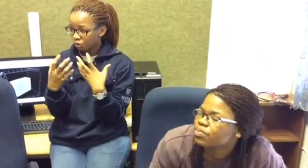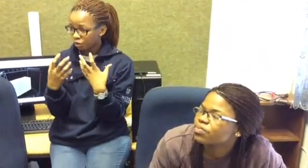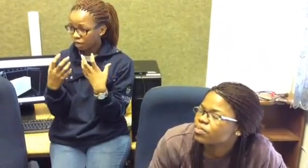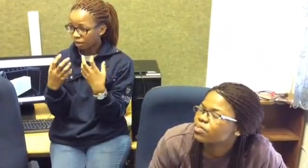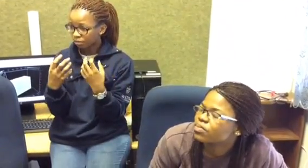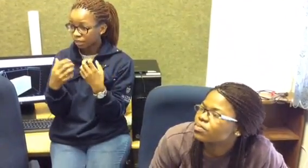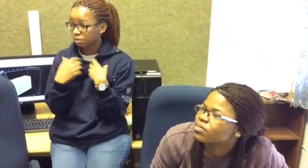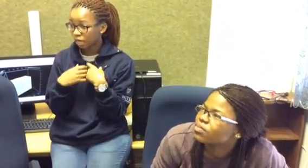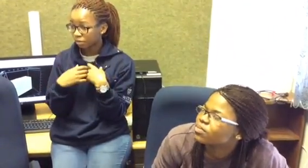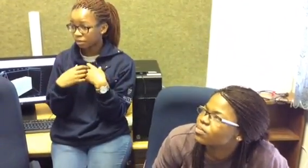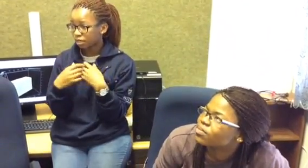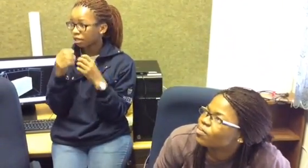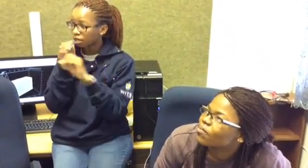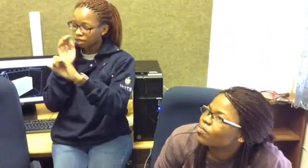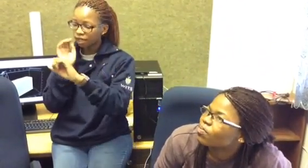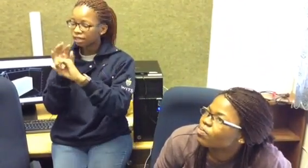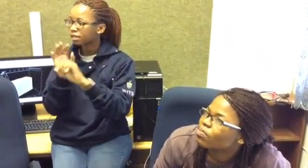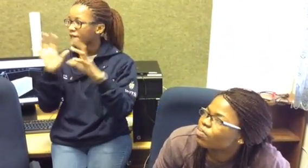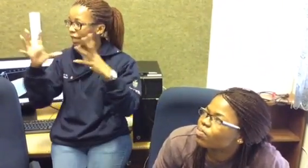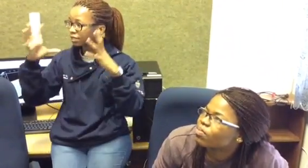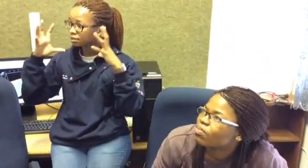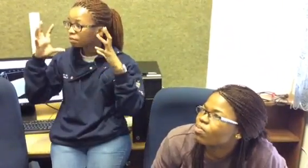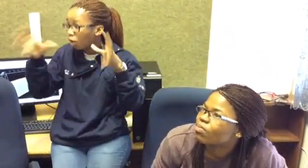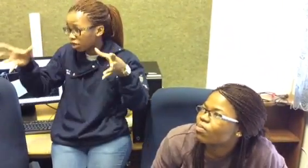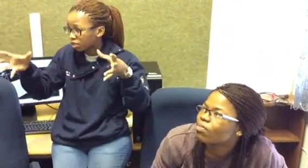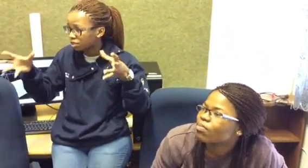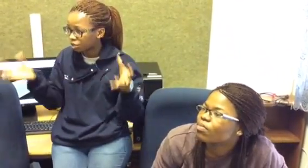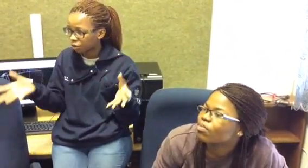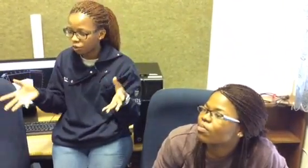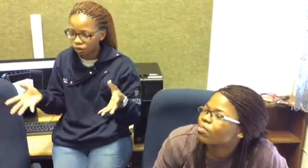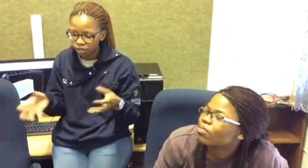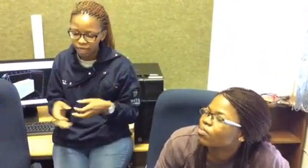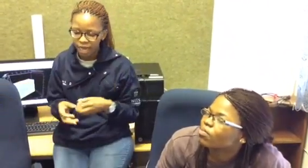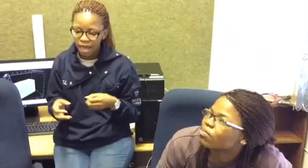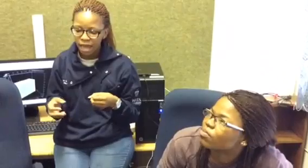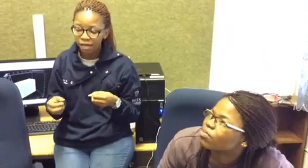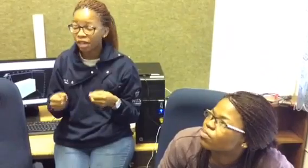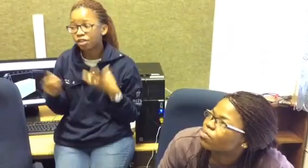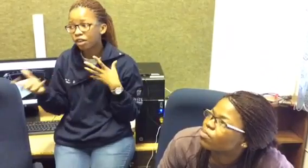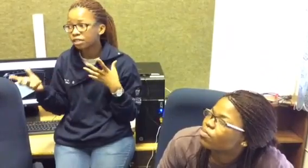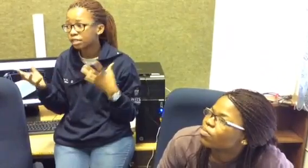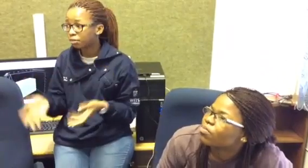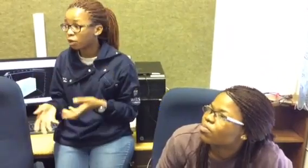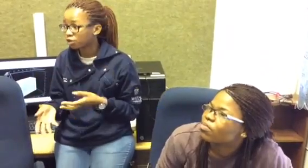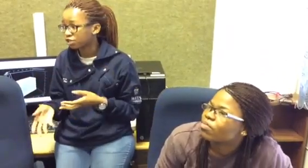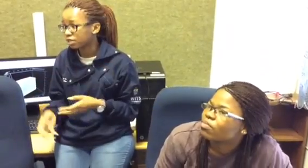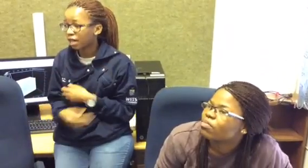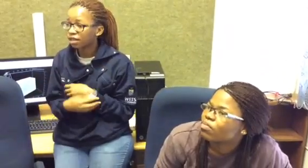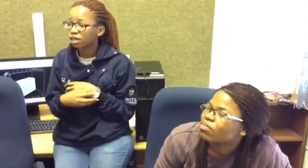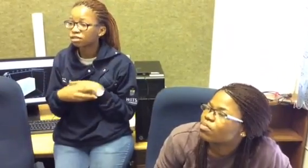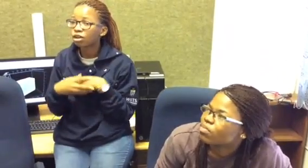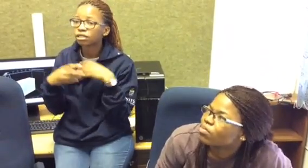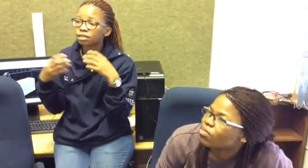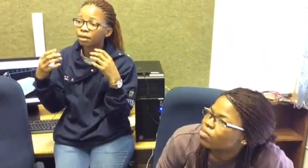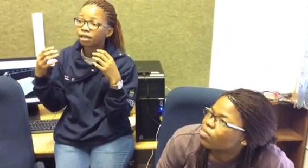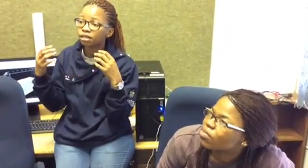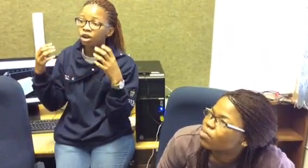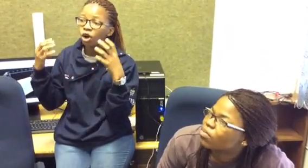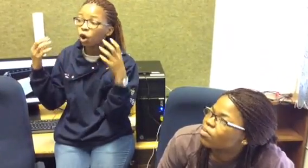sometimes they hit a gas pocket shall we call it and that creates explosions and that costs the mine a